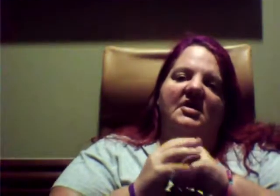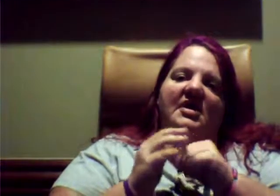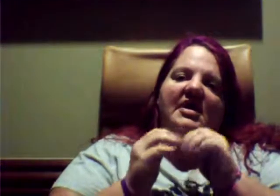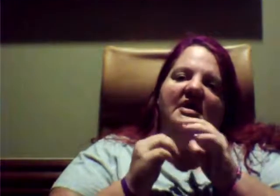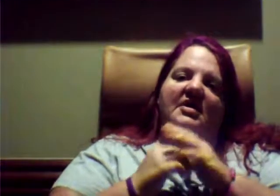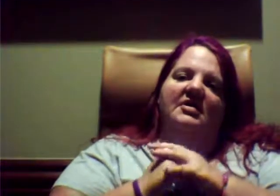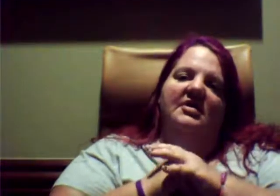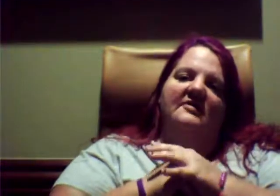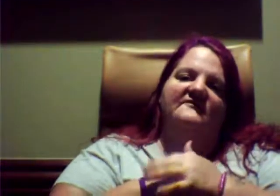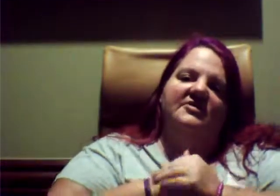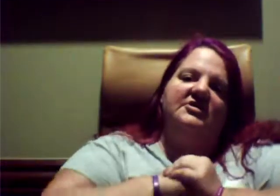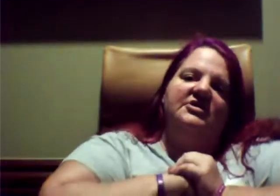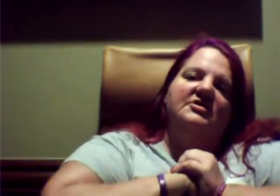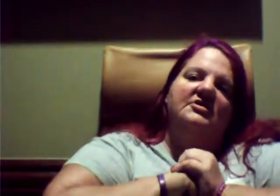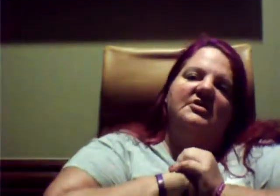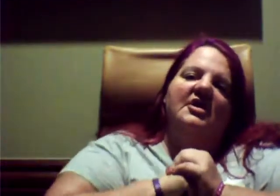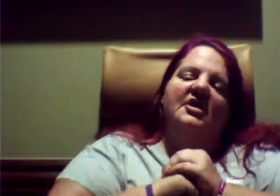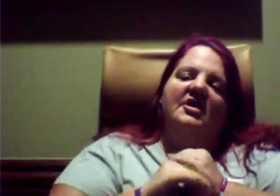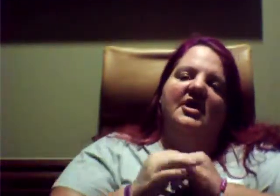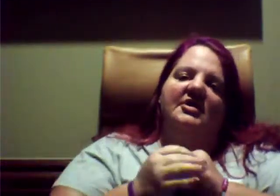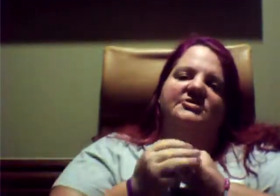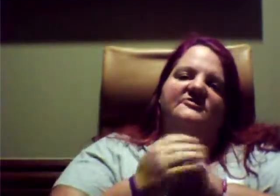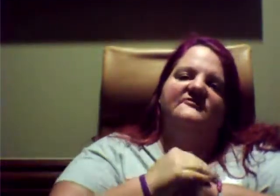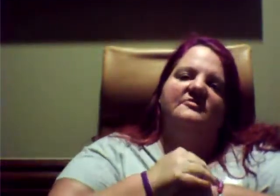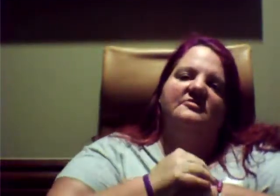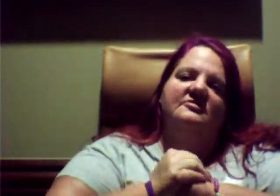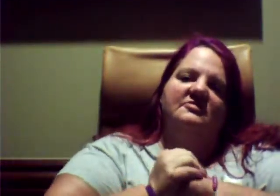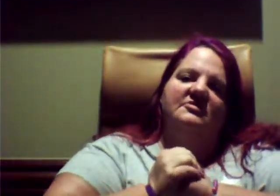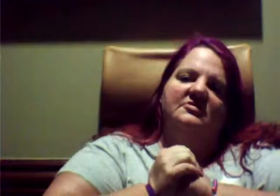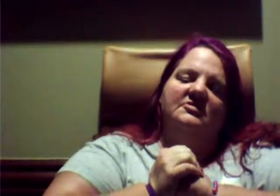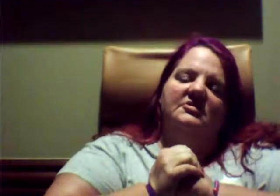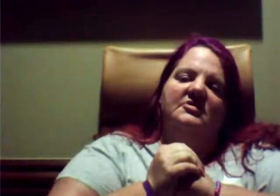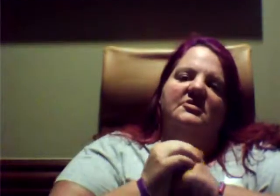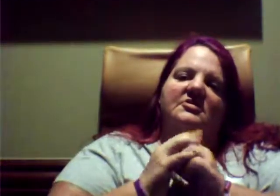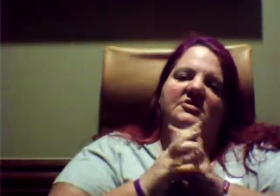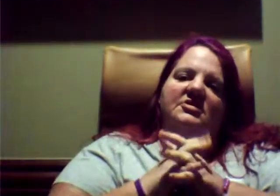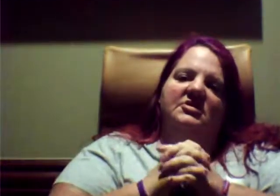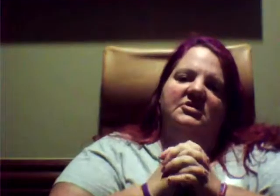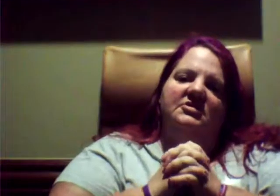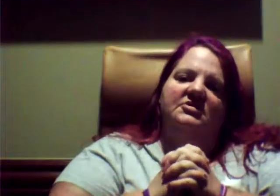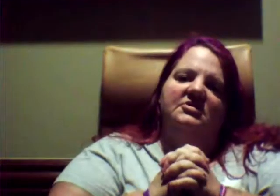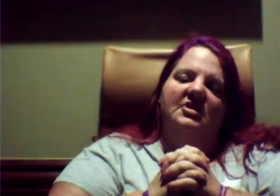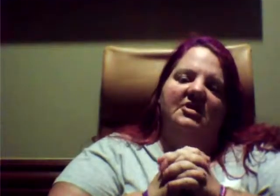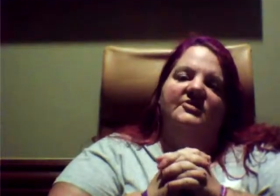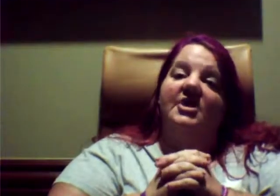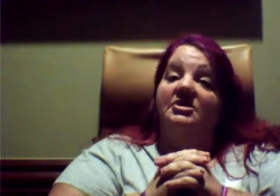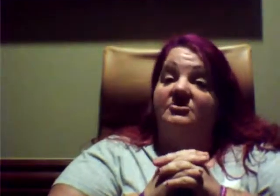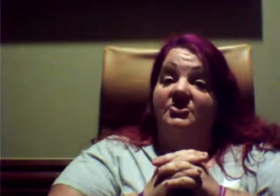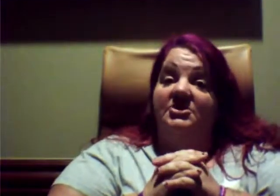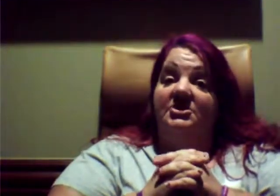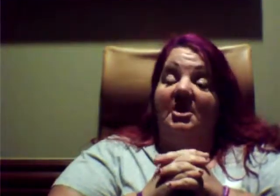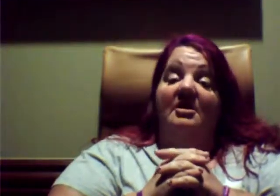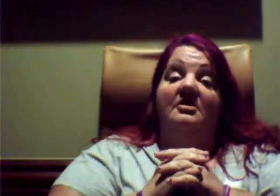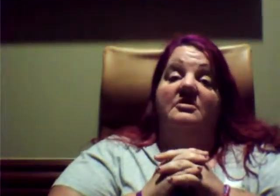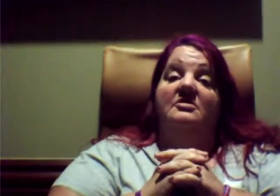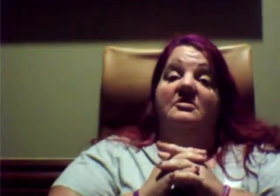I am very active in the gay community. I